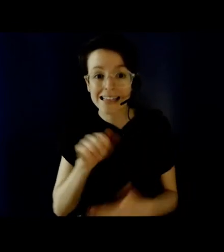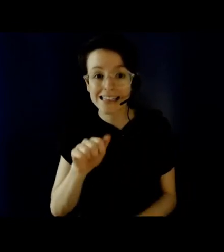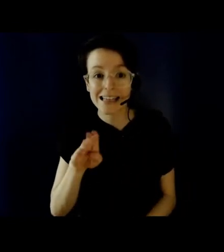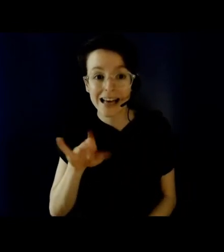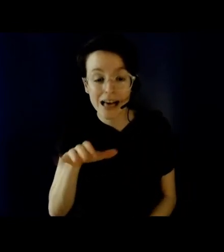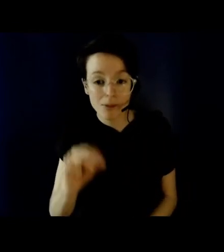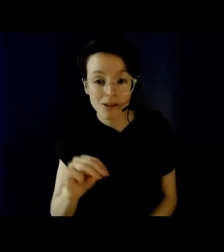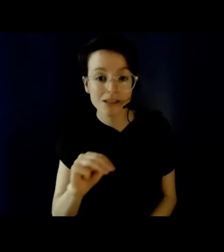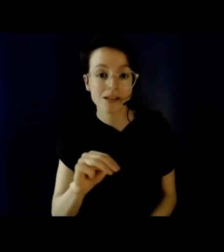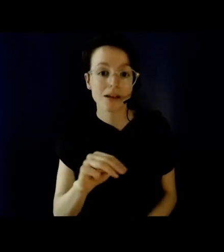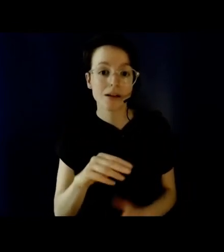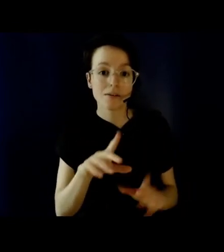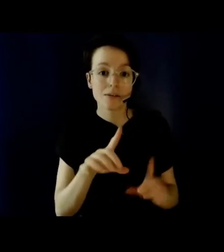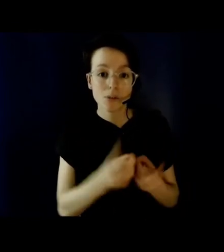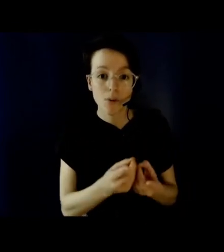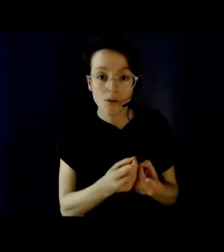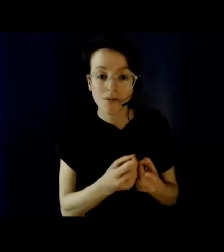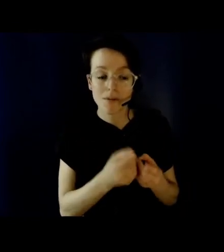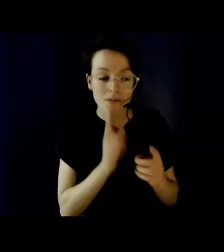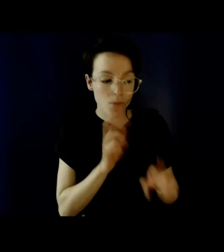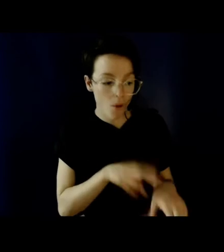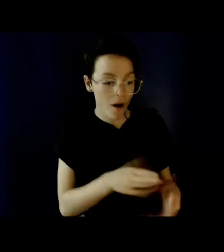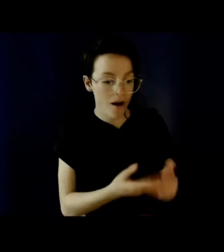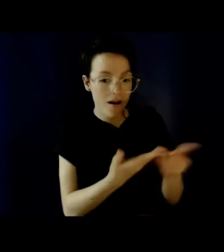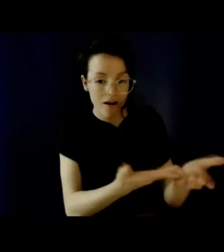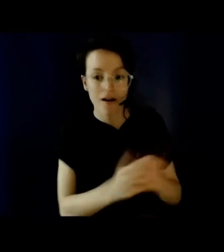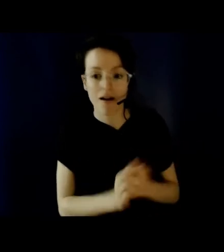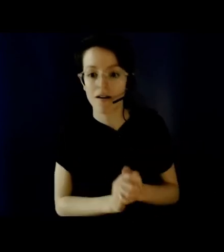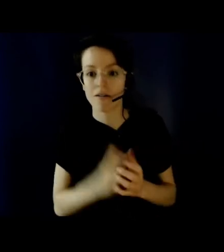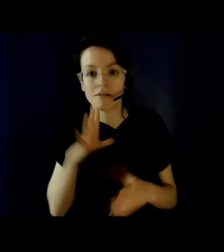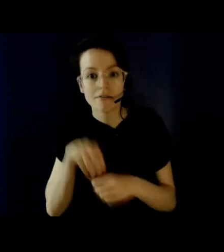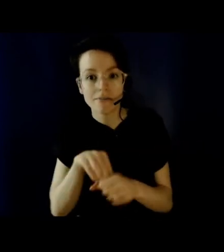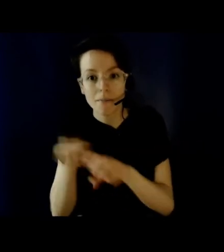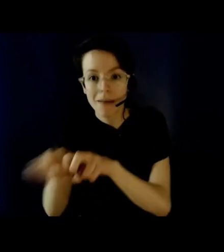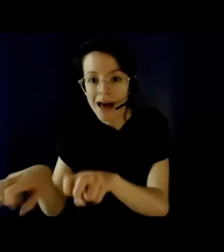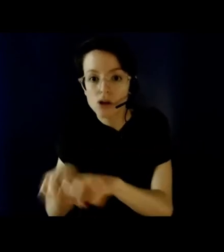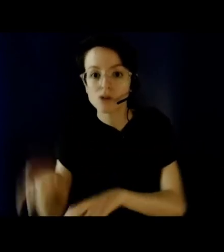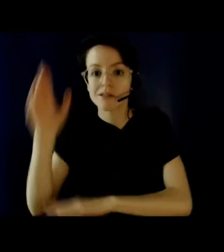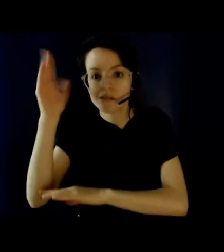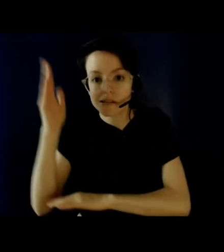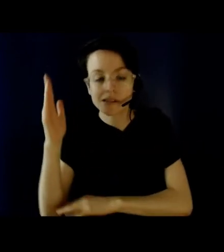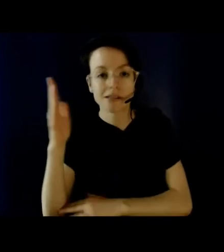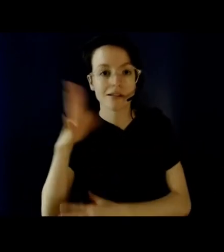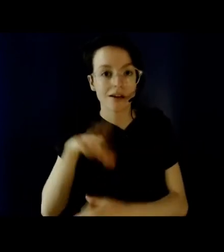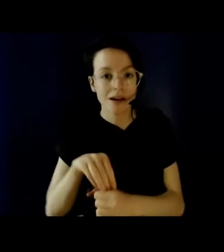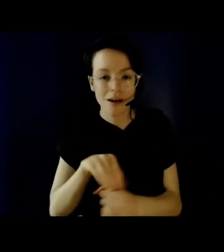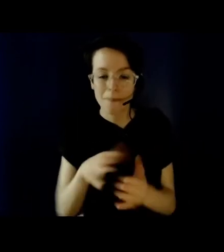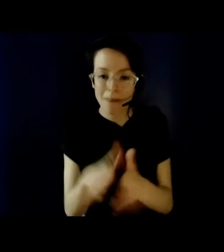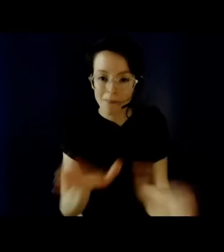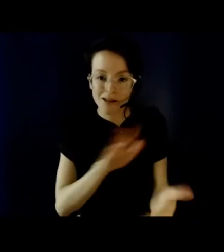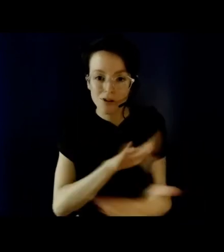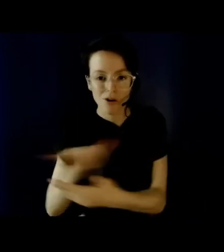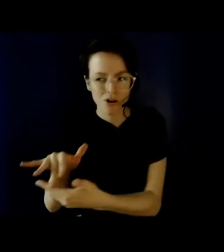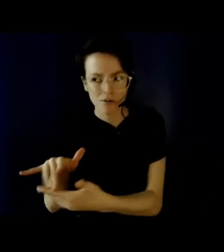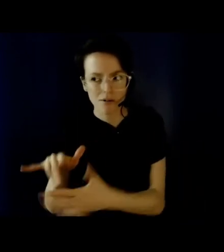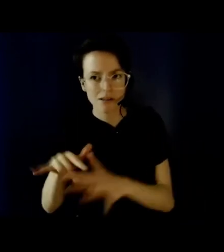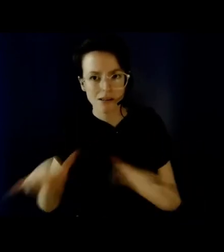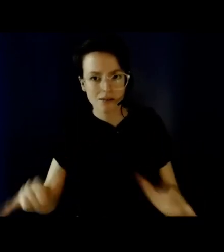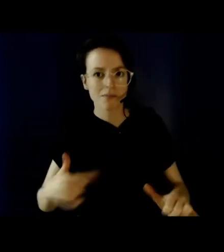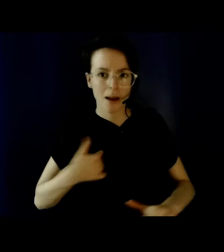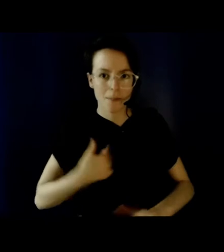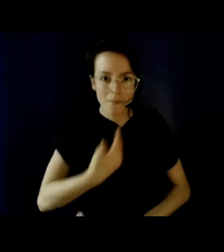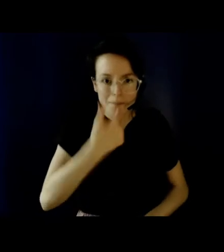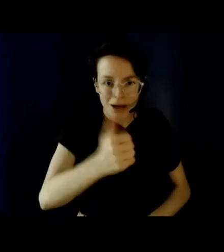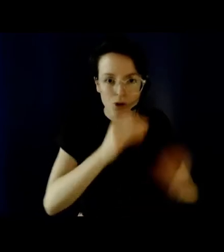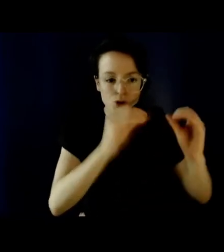panels to participate in professional development workshops to engage in public scholarship, all while being a better instructor for my students than I